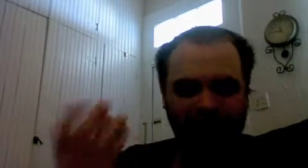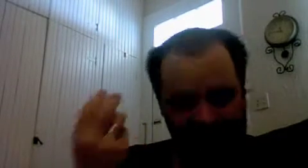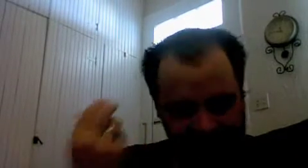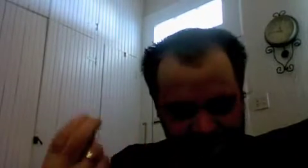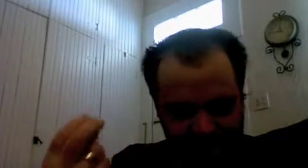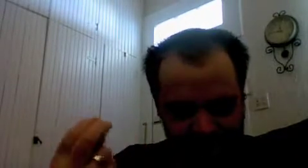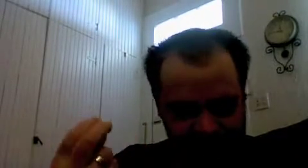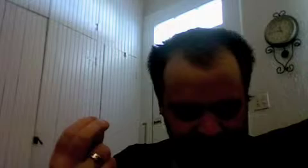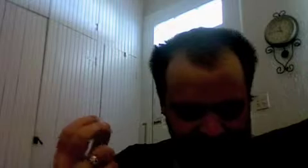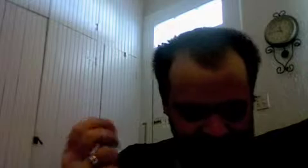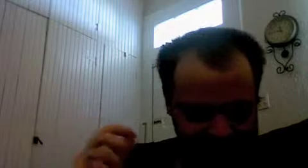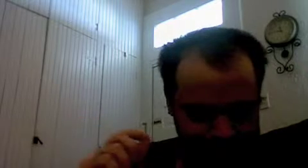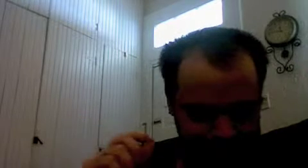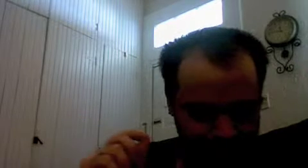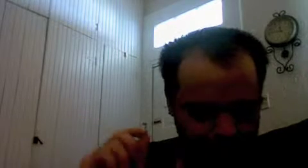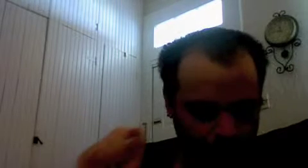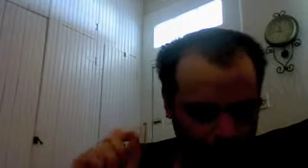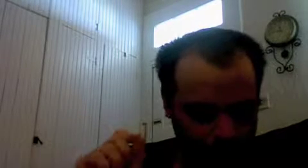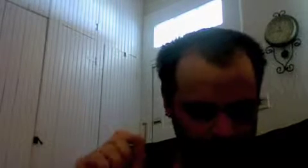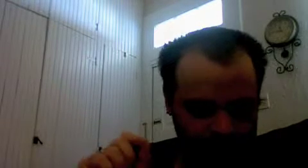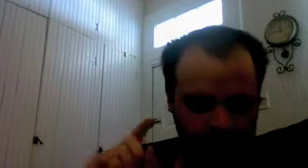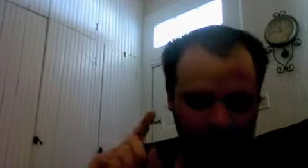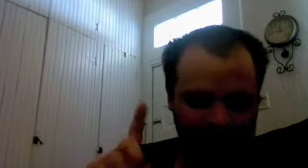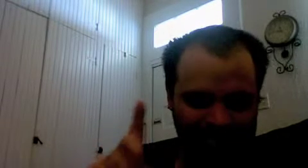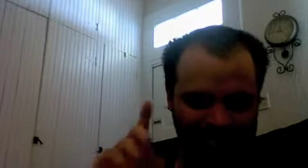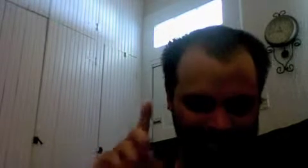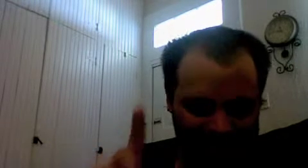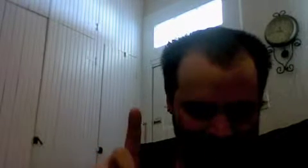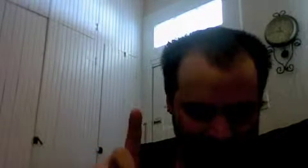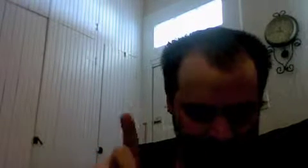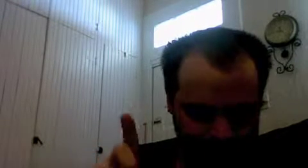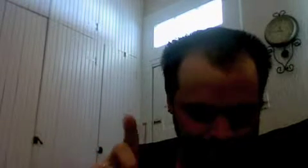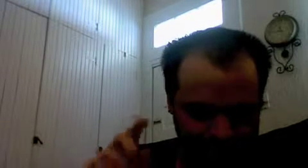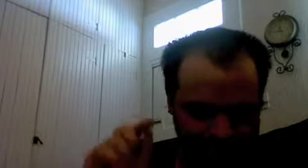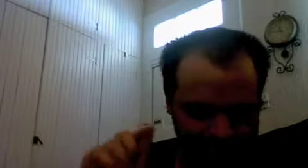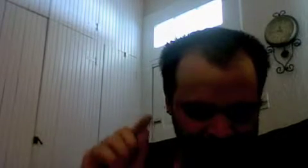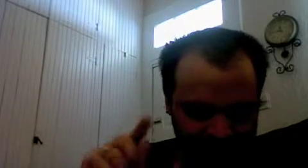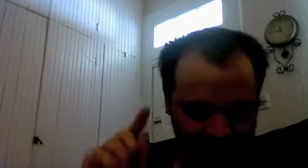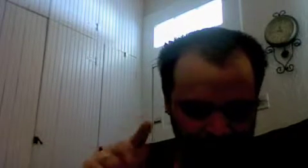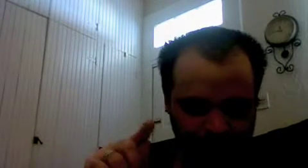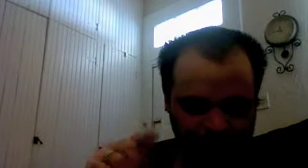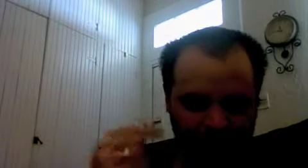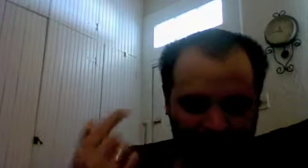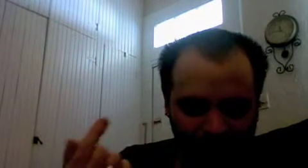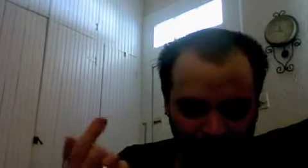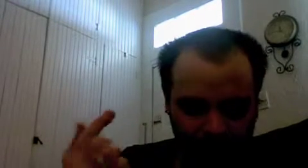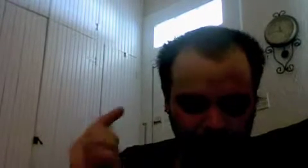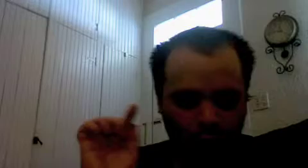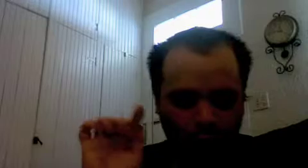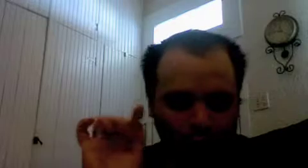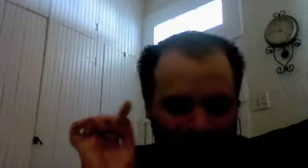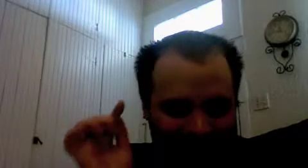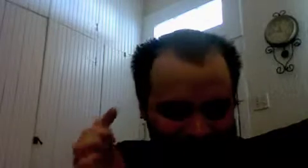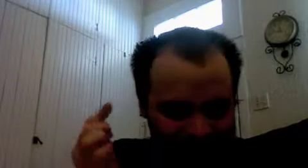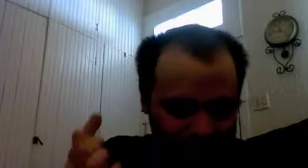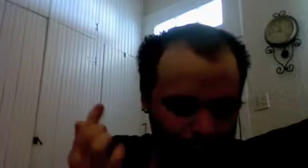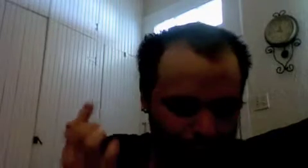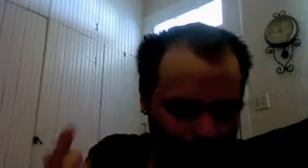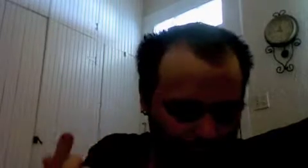subject or what is the same is in truth actual only in so far